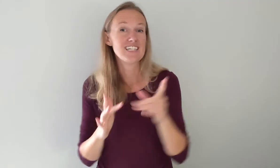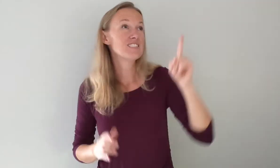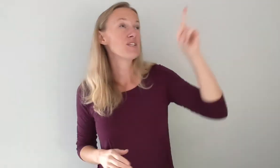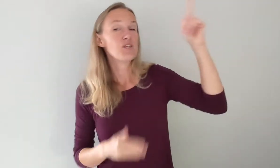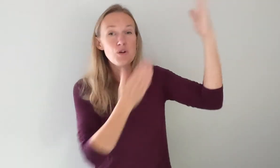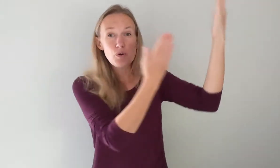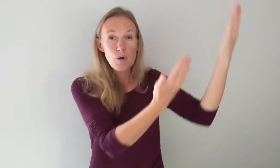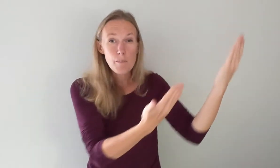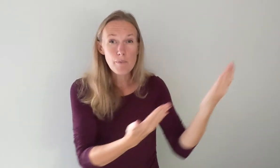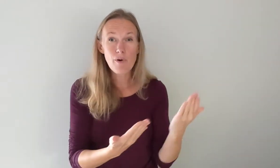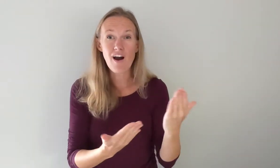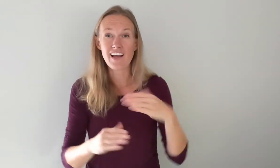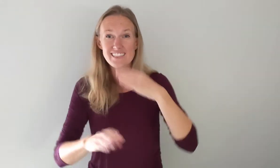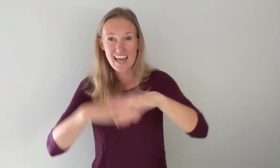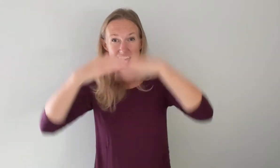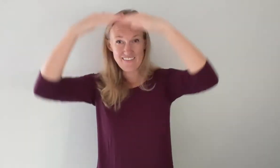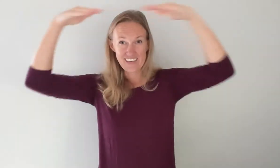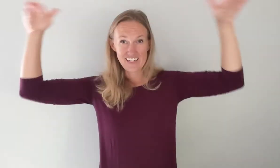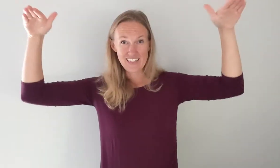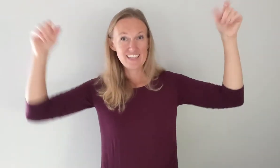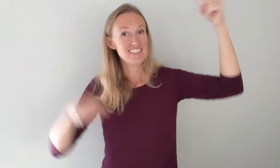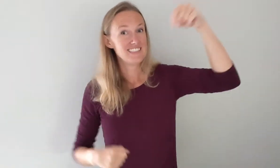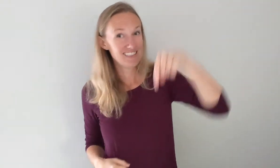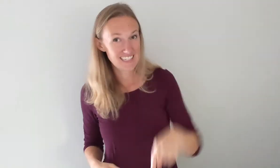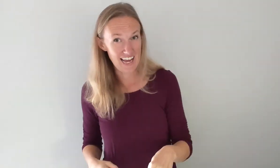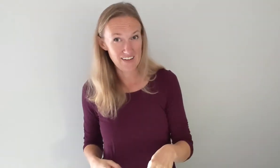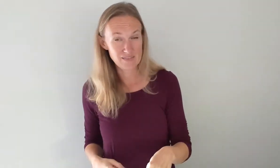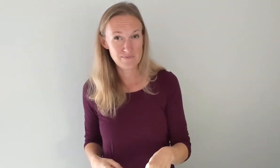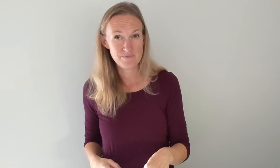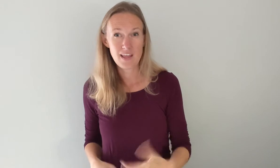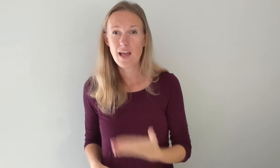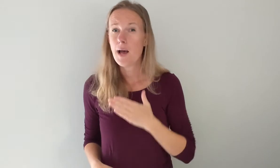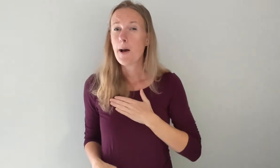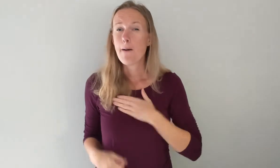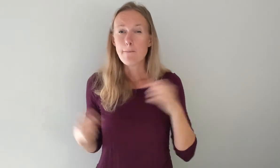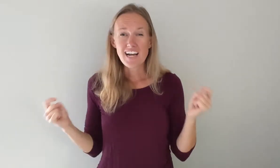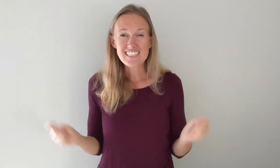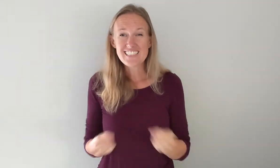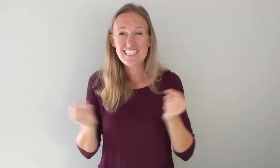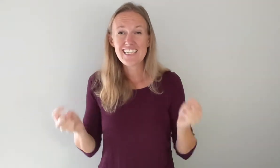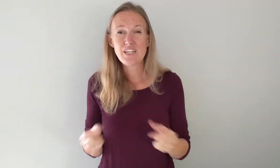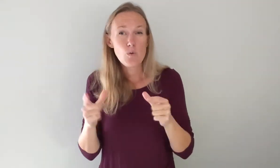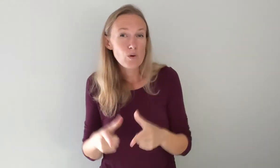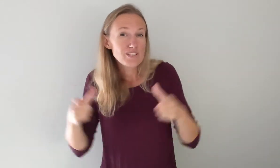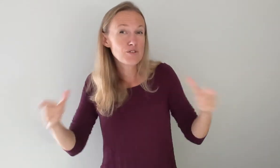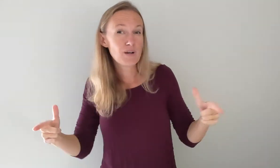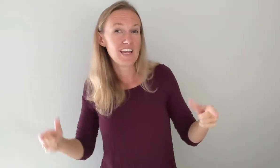you brought heaven down my sin was great